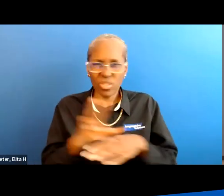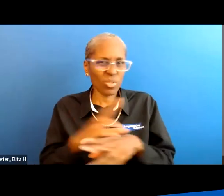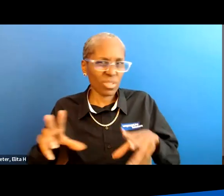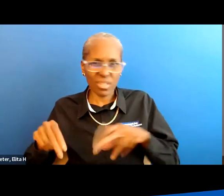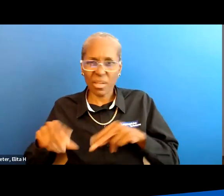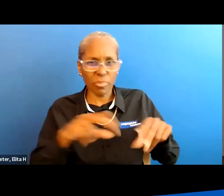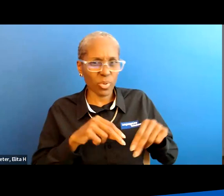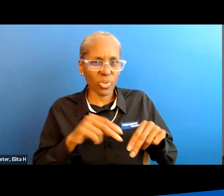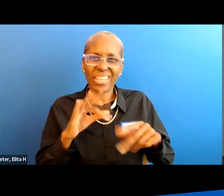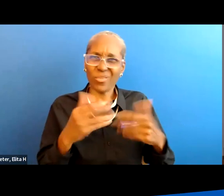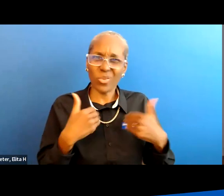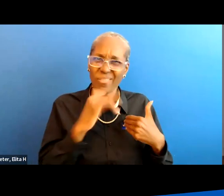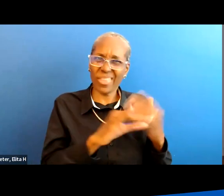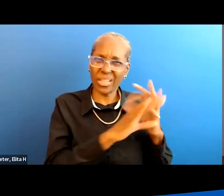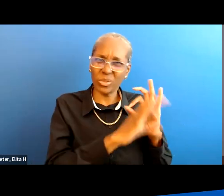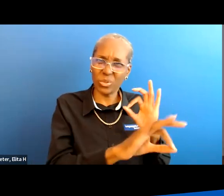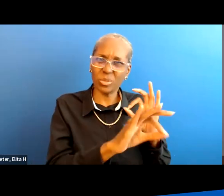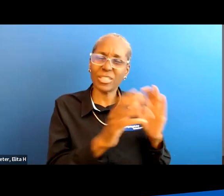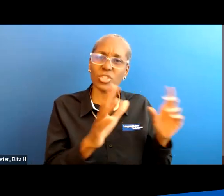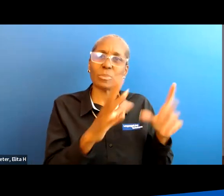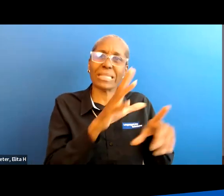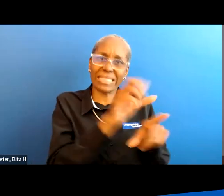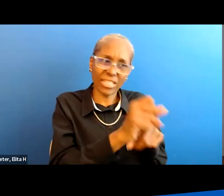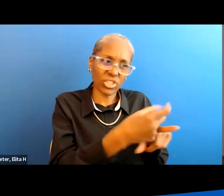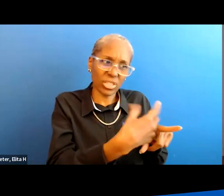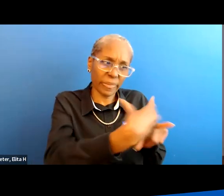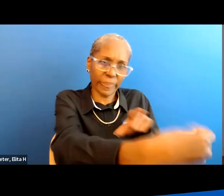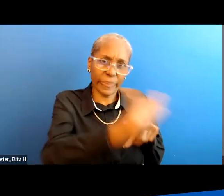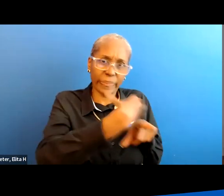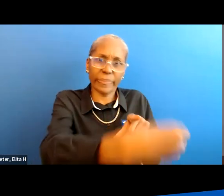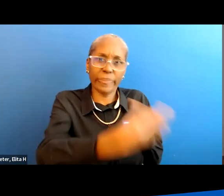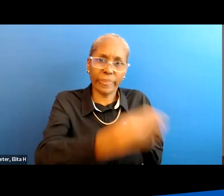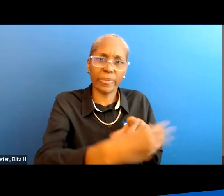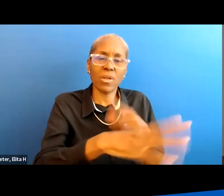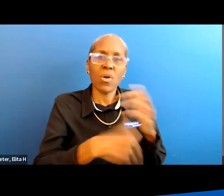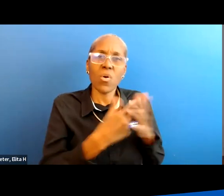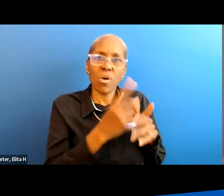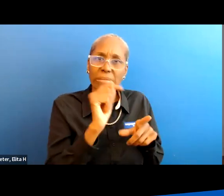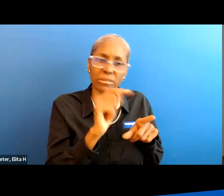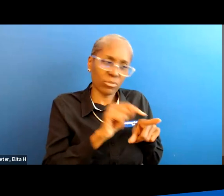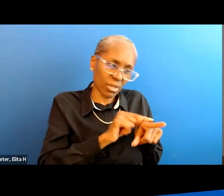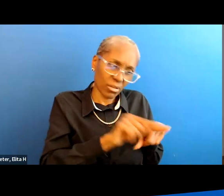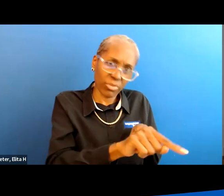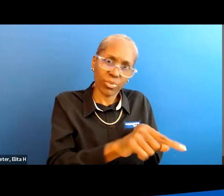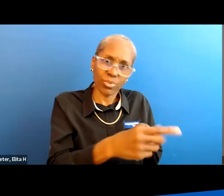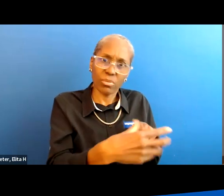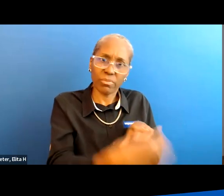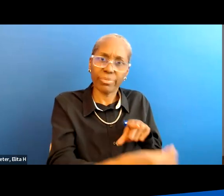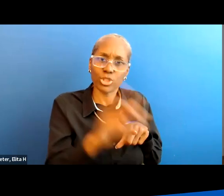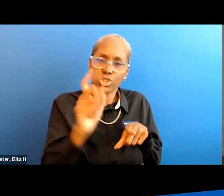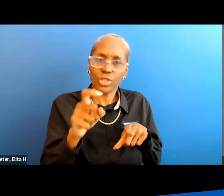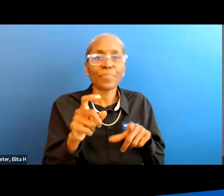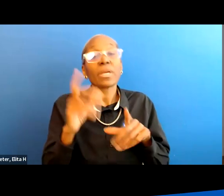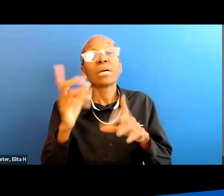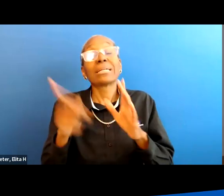if you have a suprapubic tube because that should be catching uh the urine should be coming out through the tube sometimes the uh